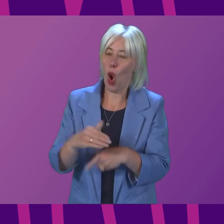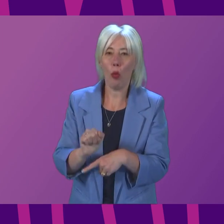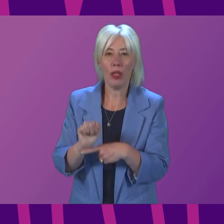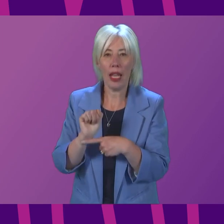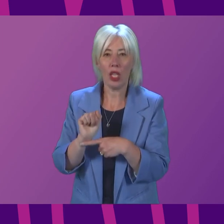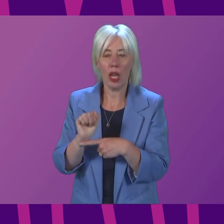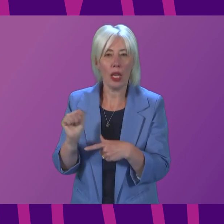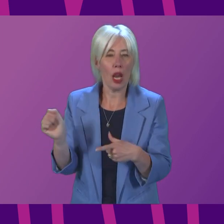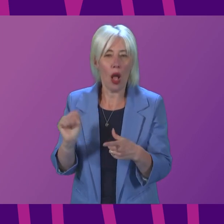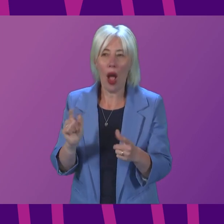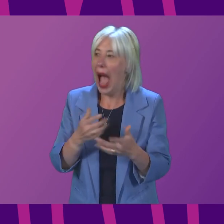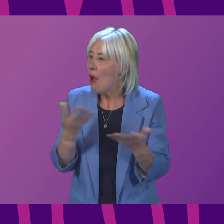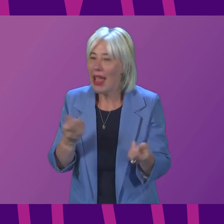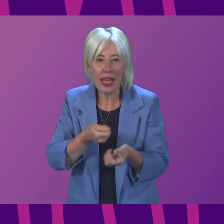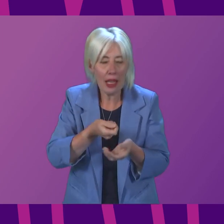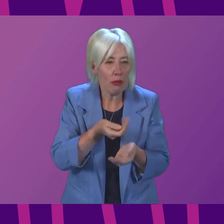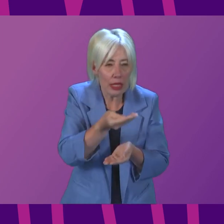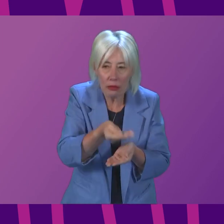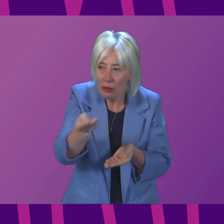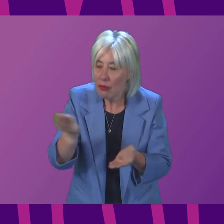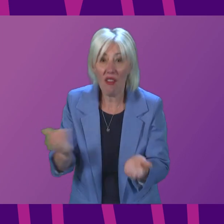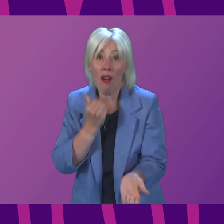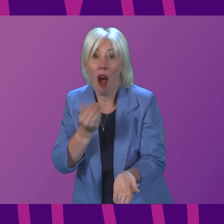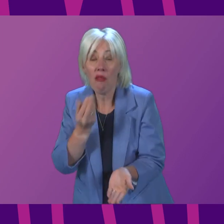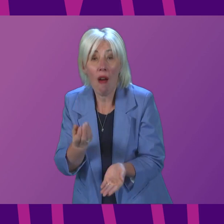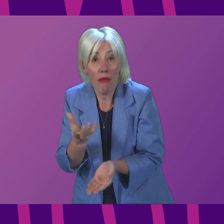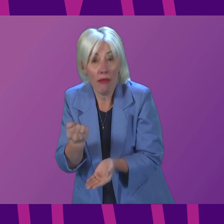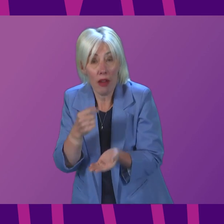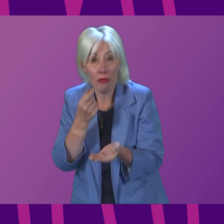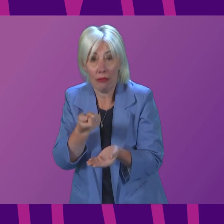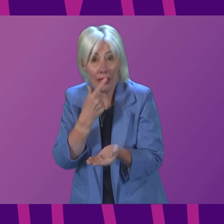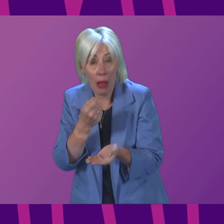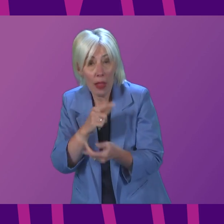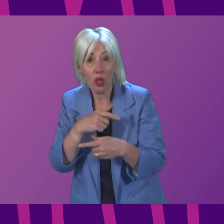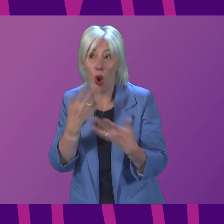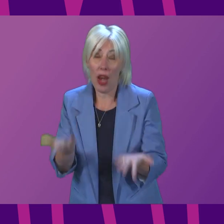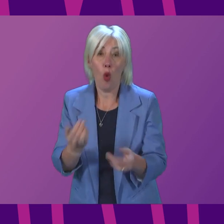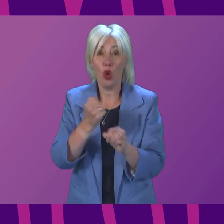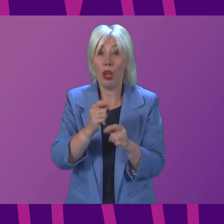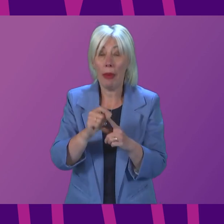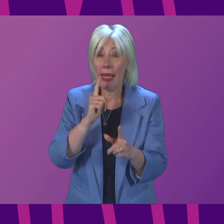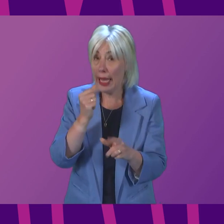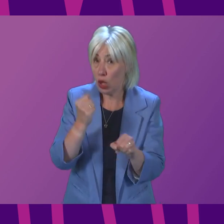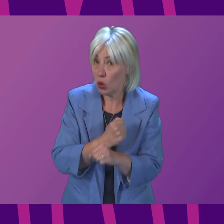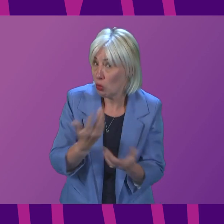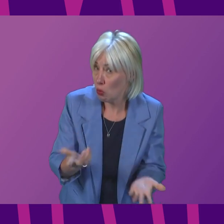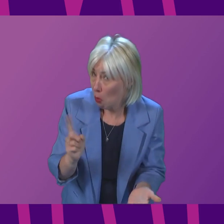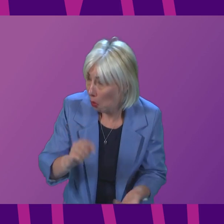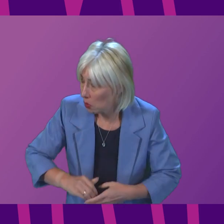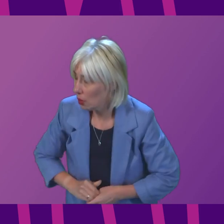administered in Scotland? Whether there are sufficient supplies? And finally, whether it will now be done by GPs? First Minister.